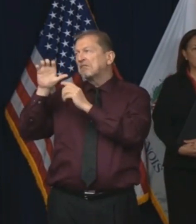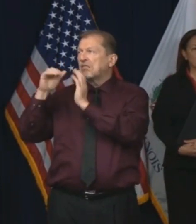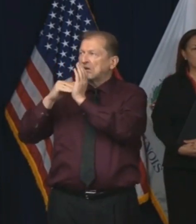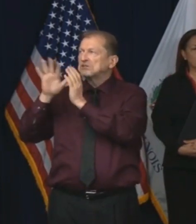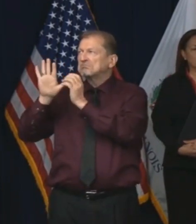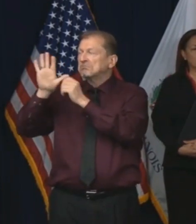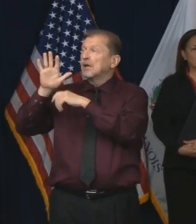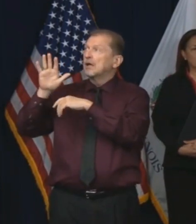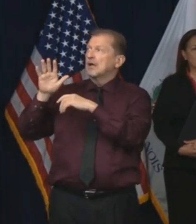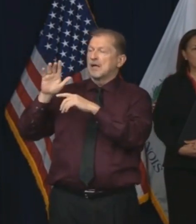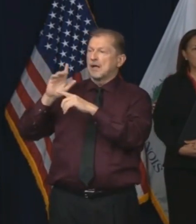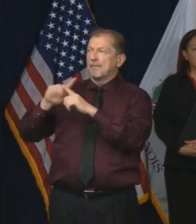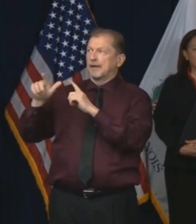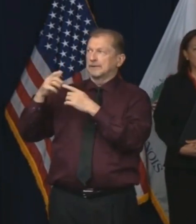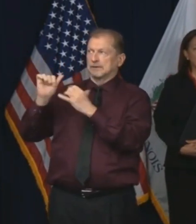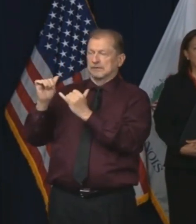right.